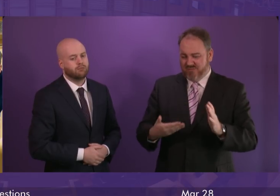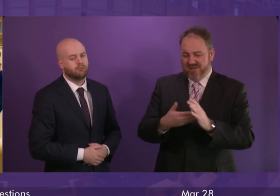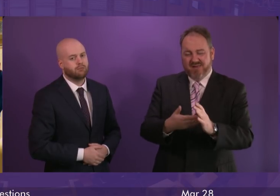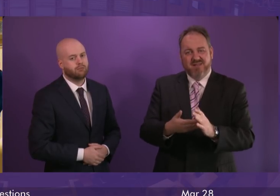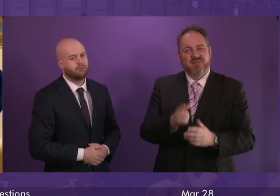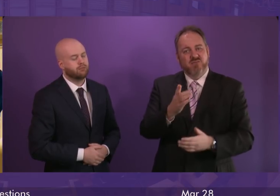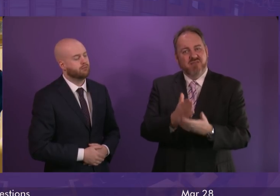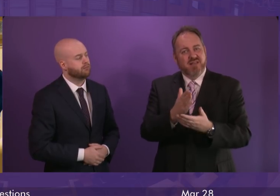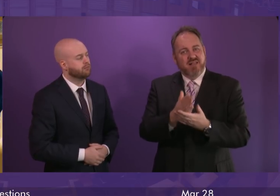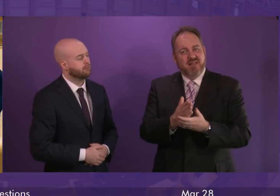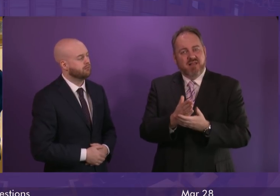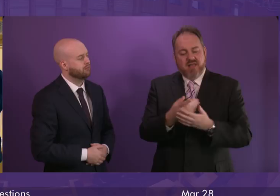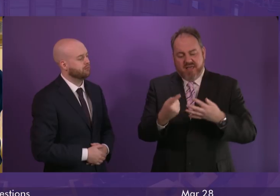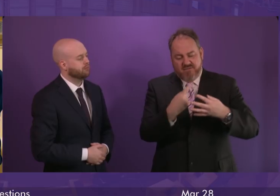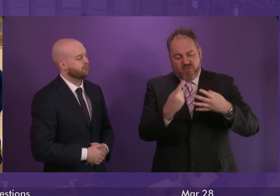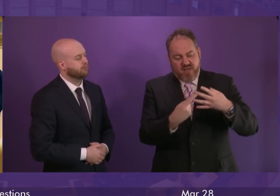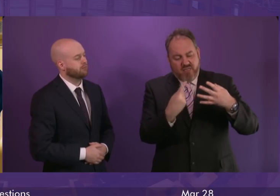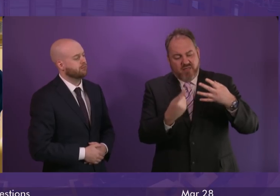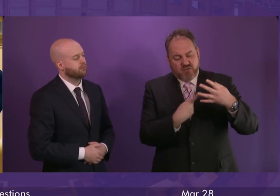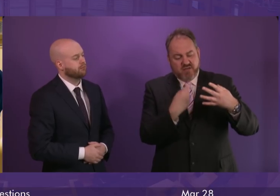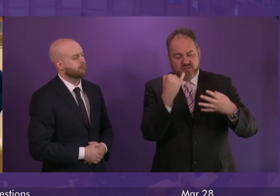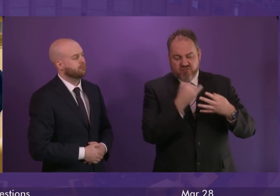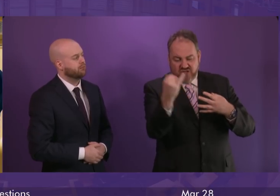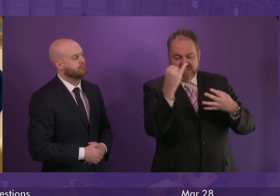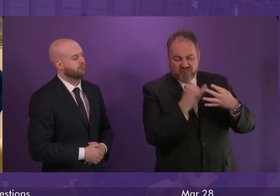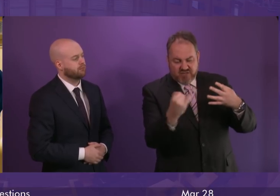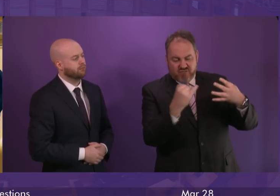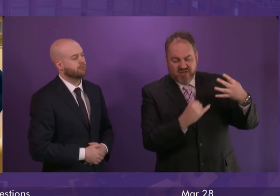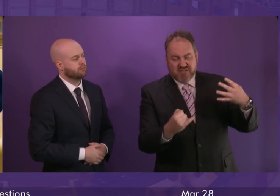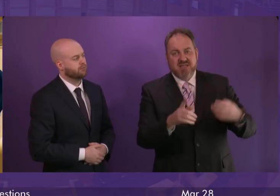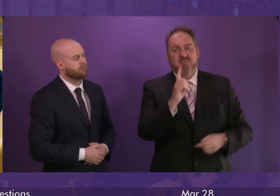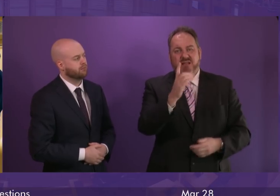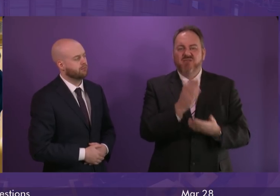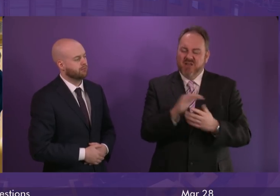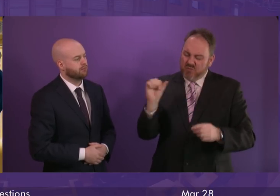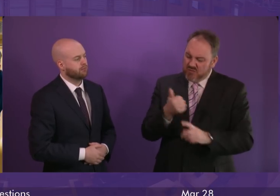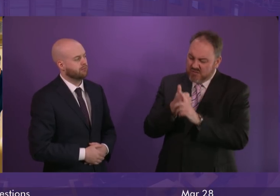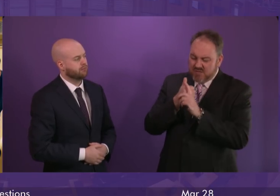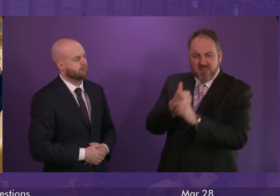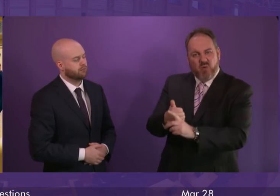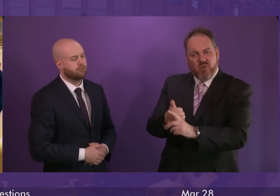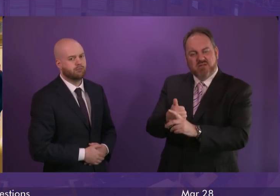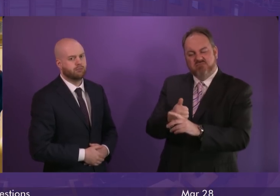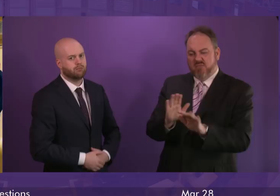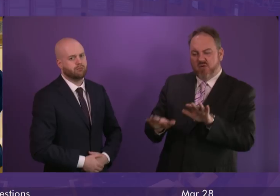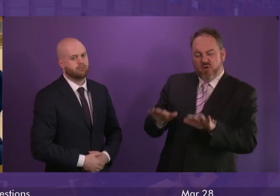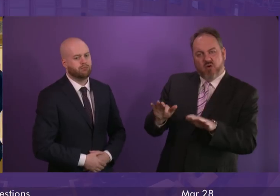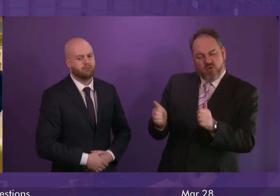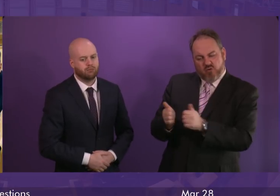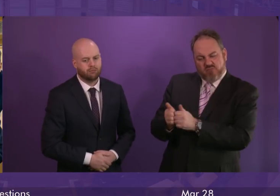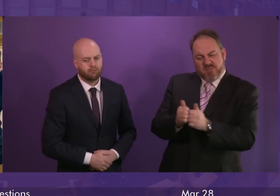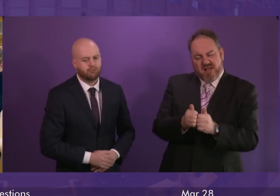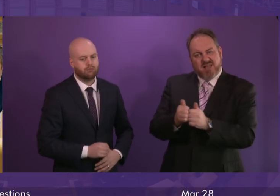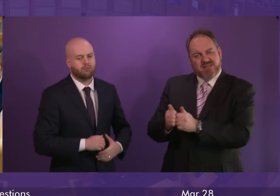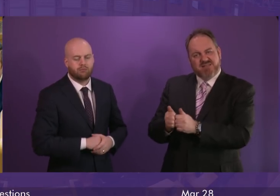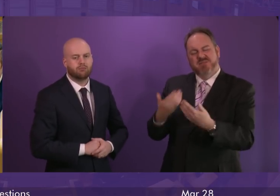every other alternative being rejected yesterday, the national interest is served by supporting that compromise. Surely it's time to